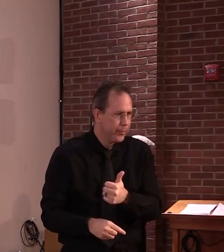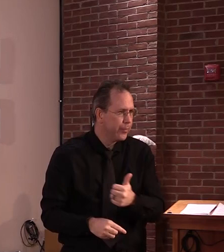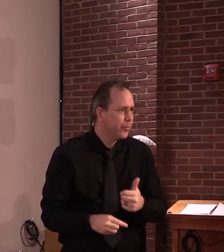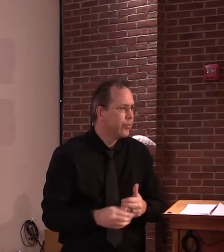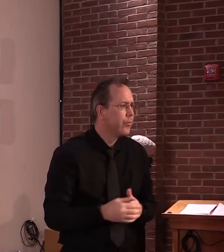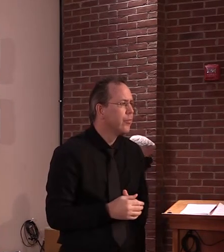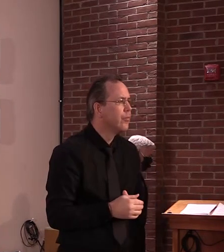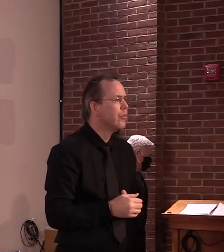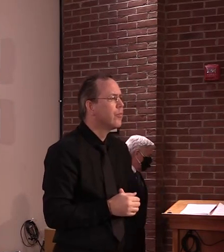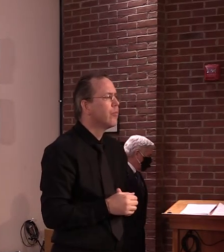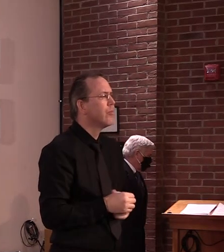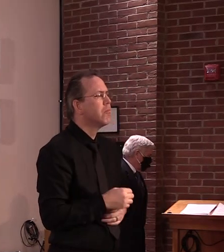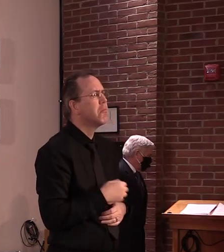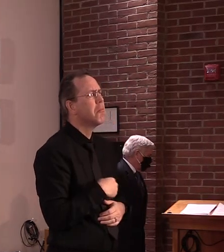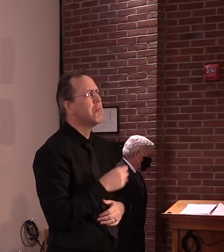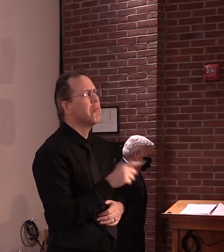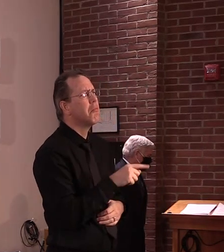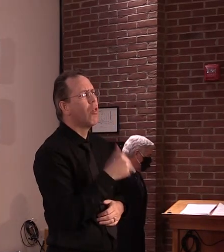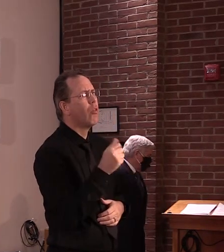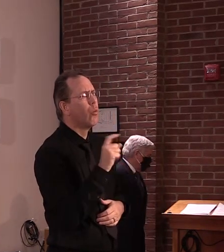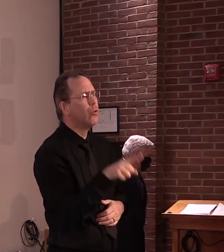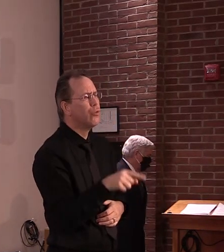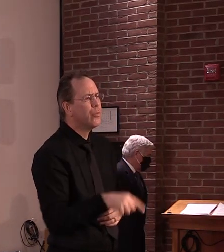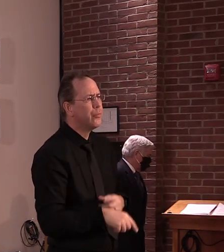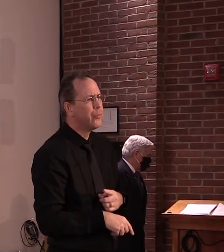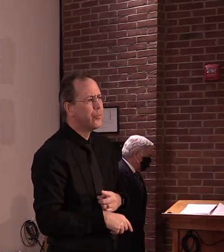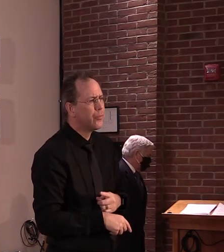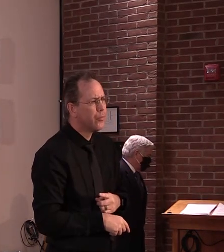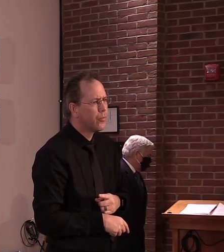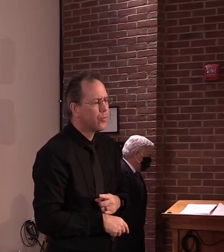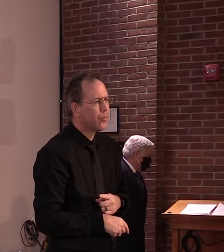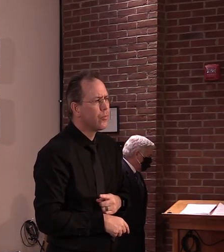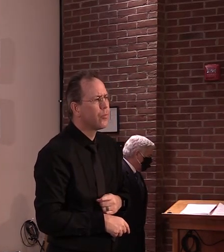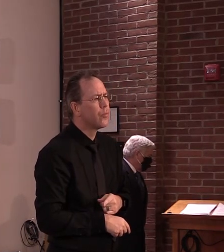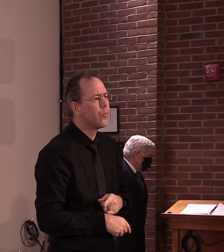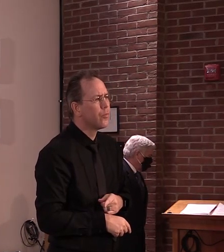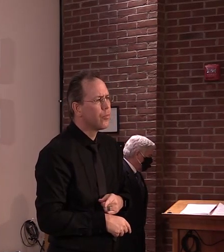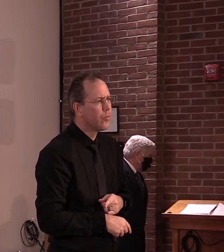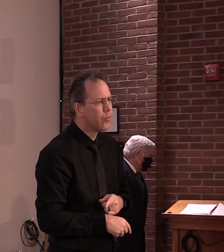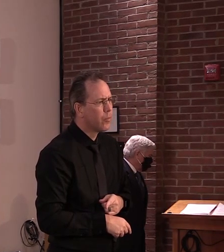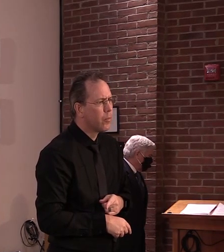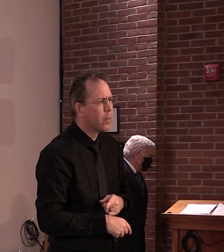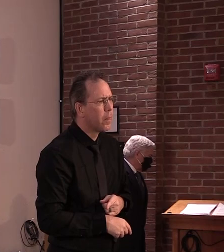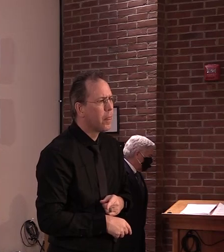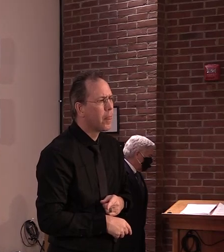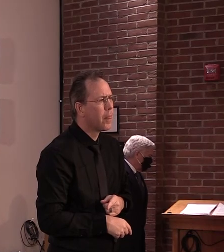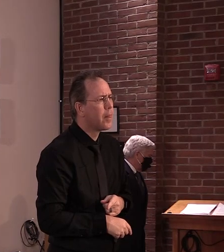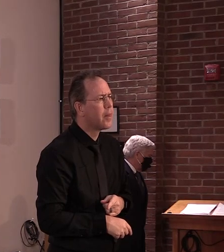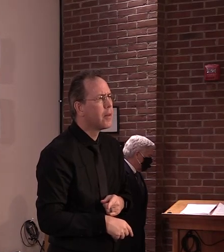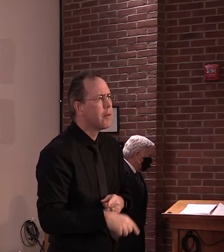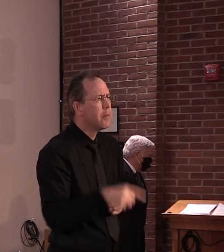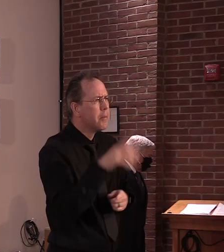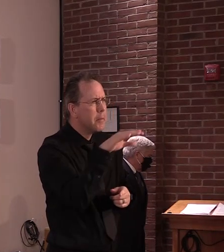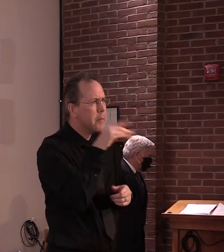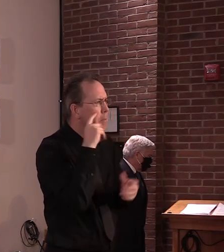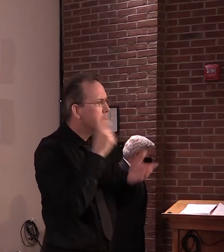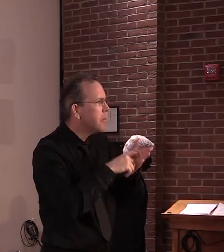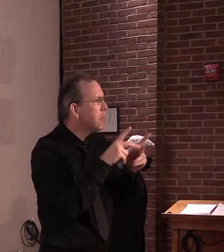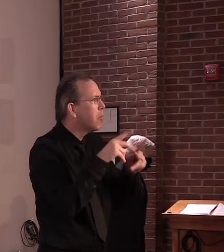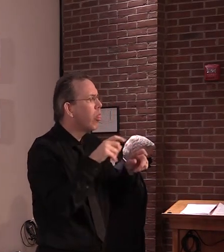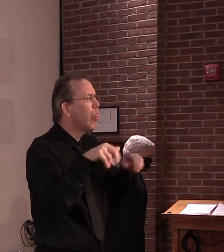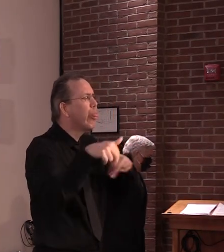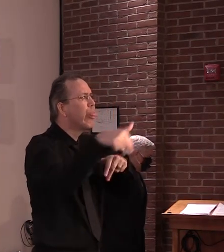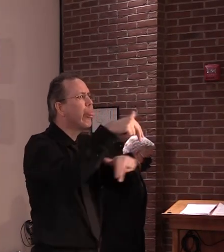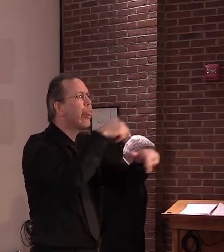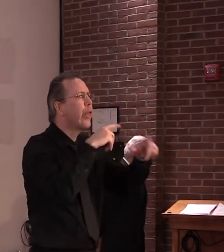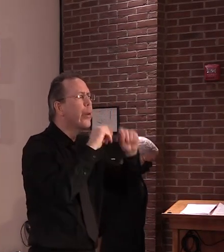the number of people still not wearing masks just seems to be troubling. And now you're going to have more retail opening